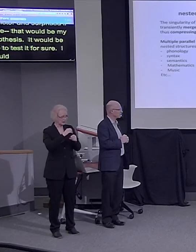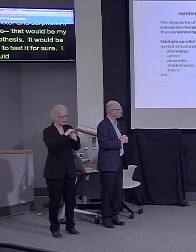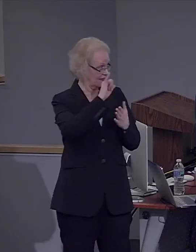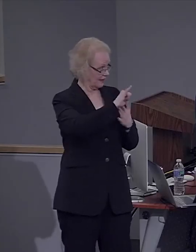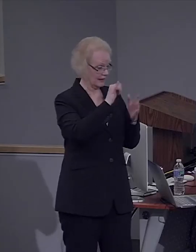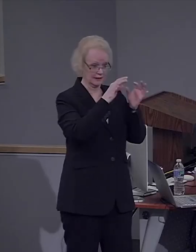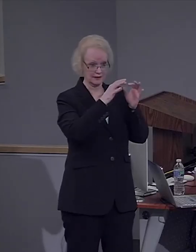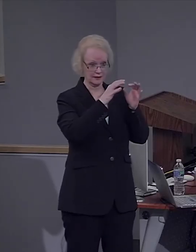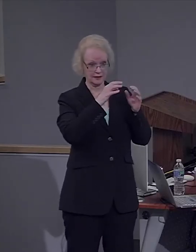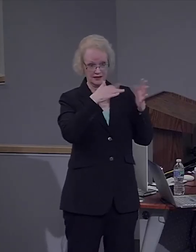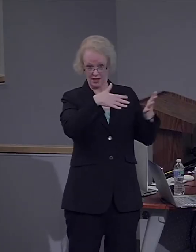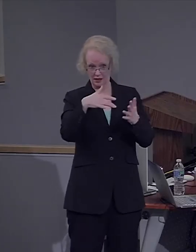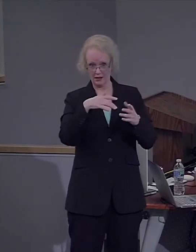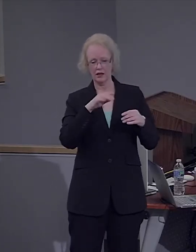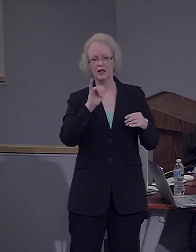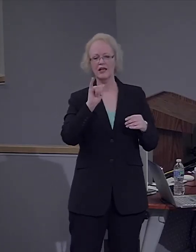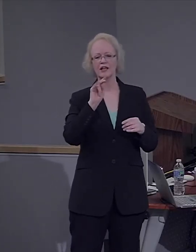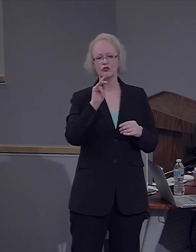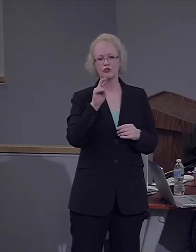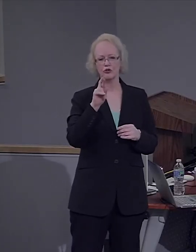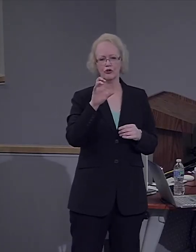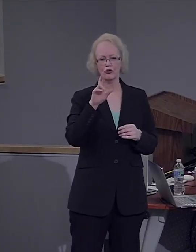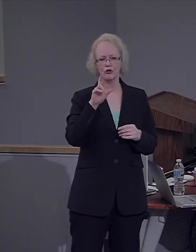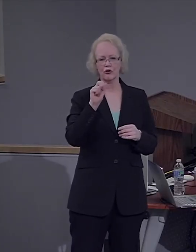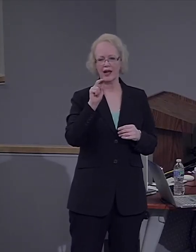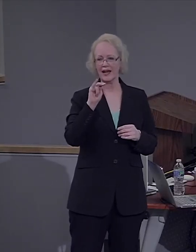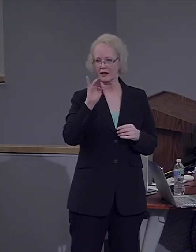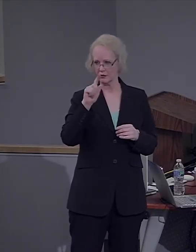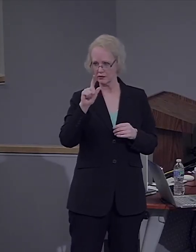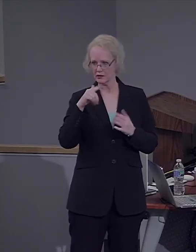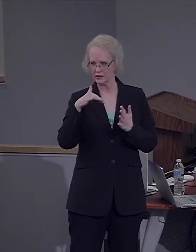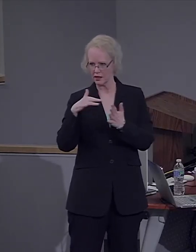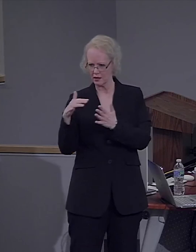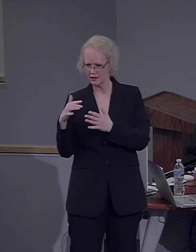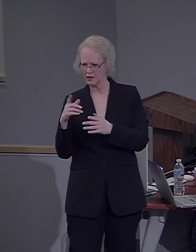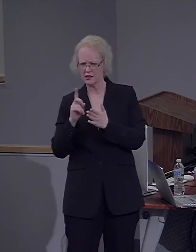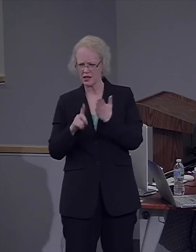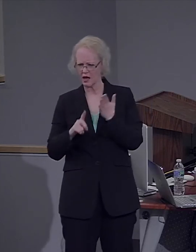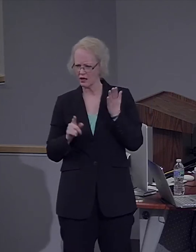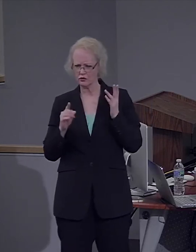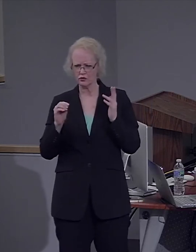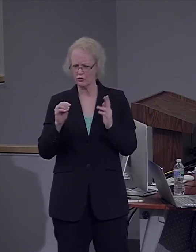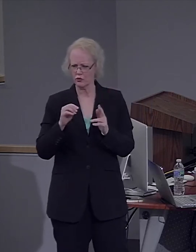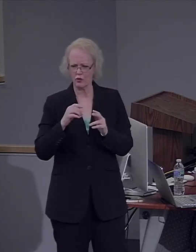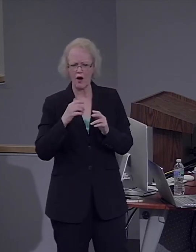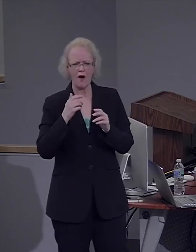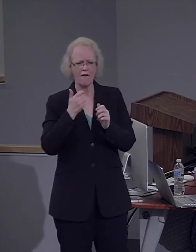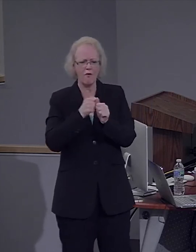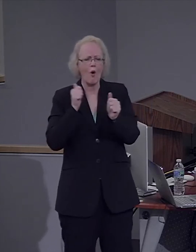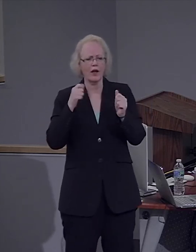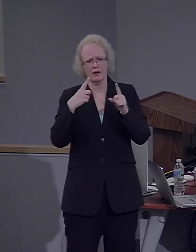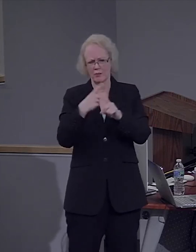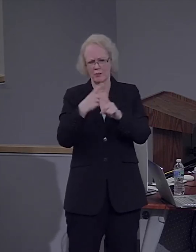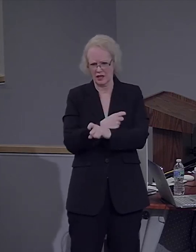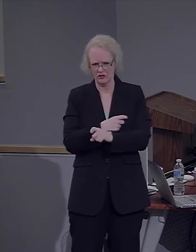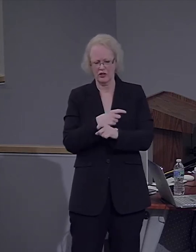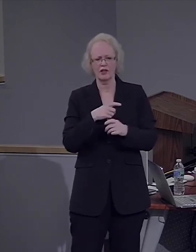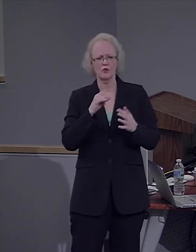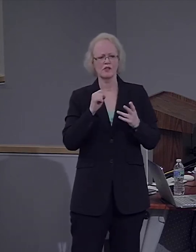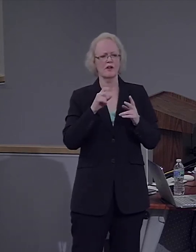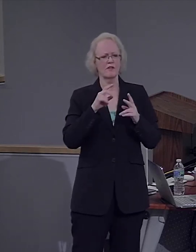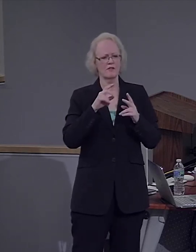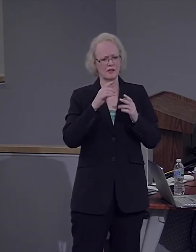intracranial studies, they were designed to avoid this sort of complication. So, there was a vocabulary and there was no way you could predict what